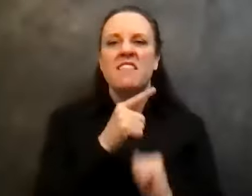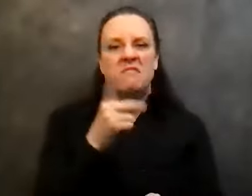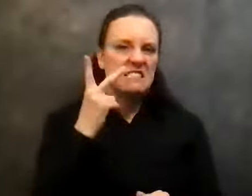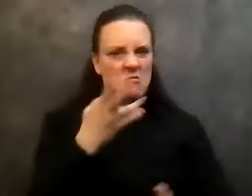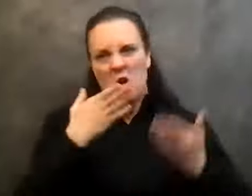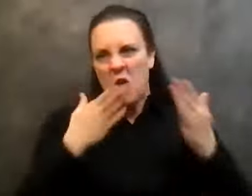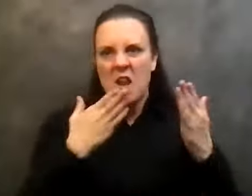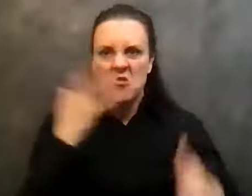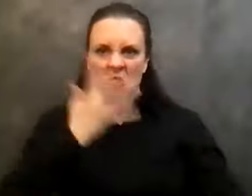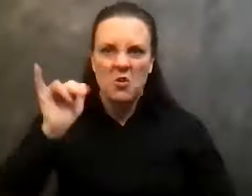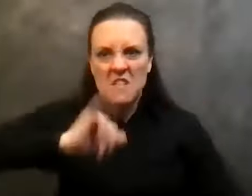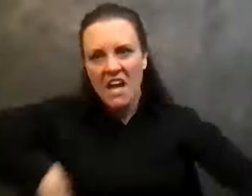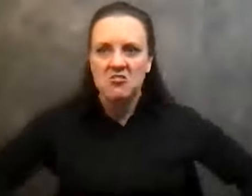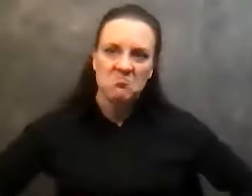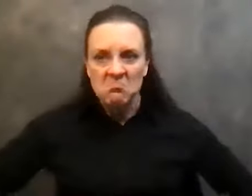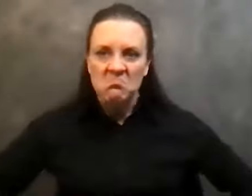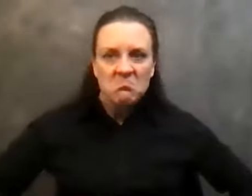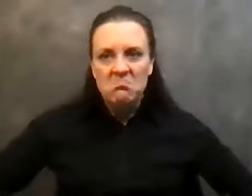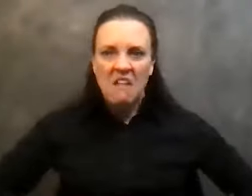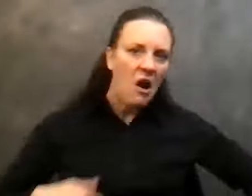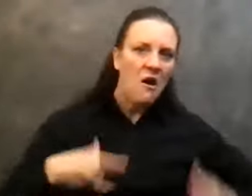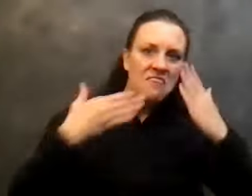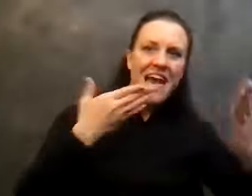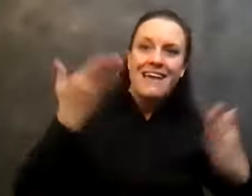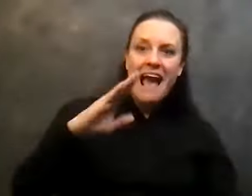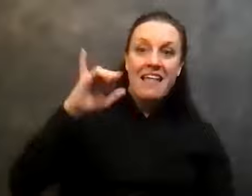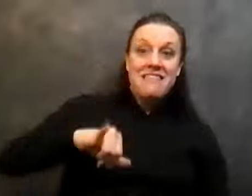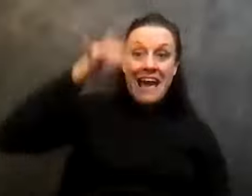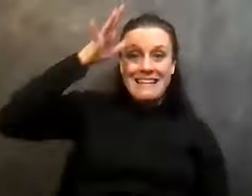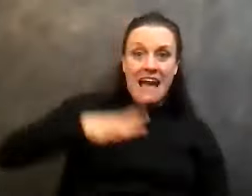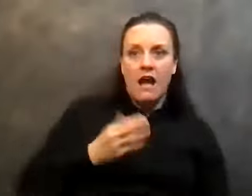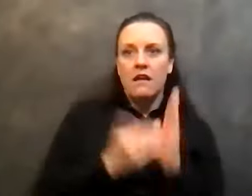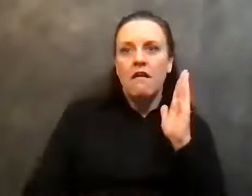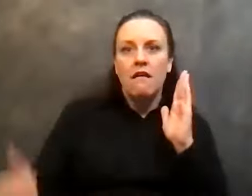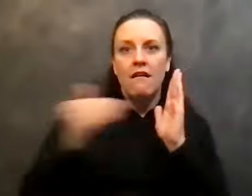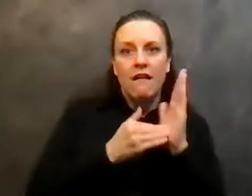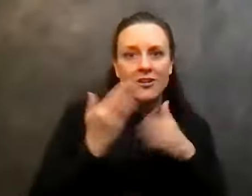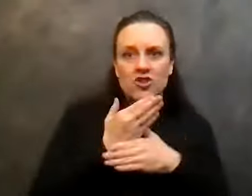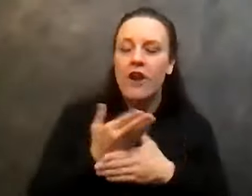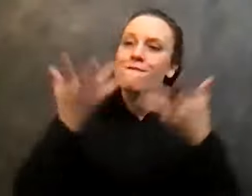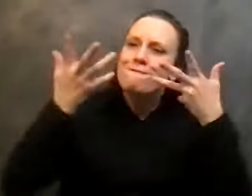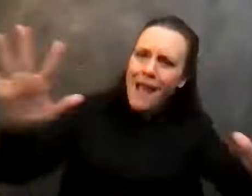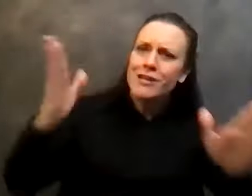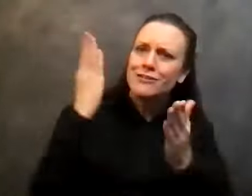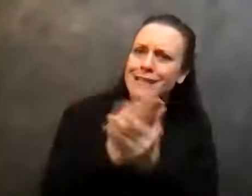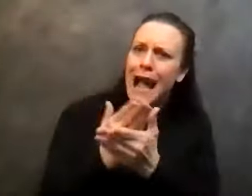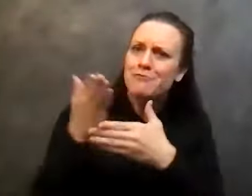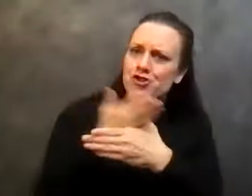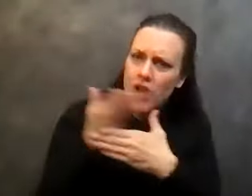looks like, you know? Oh, thank God he's done. Thank God he's done sharing. Thanks for sharing. You know,